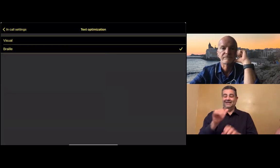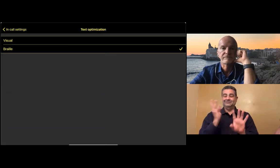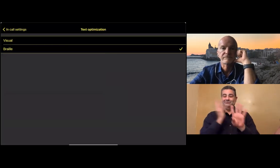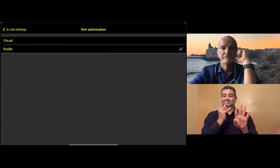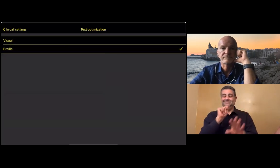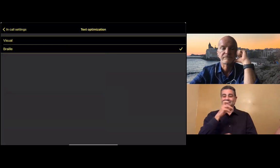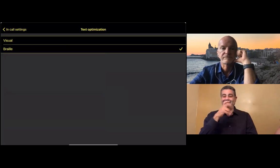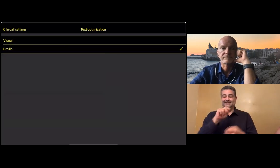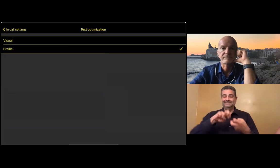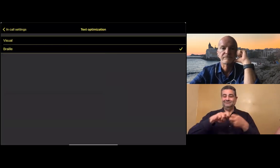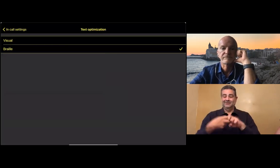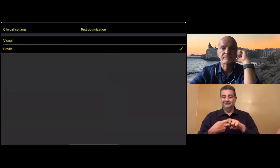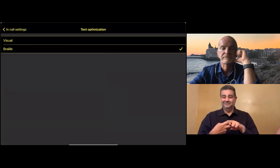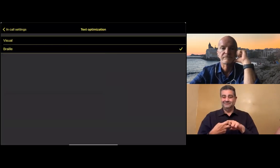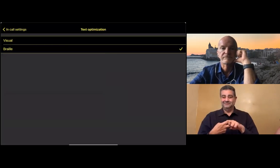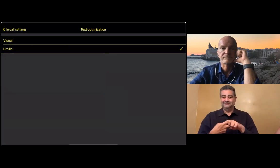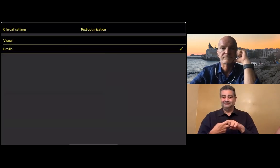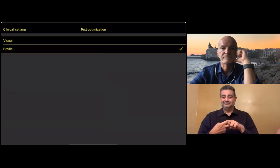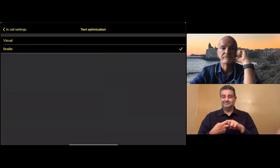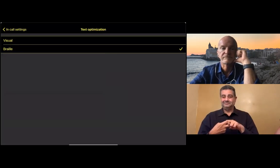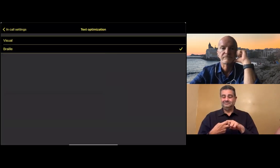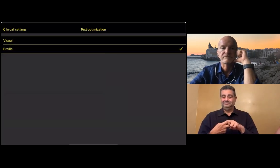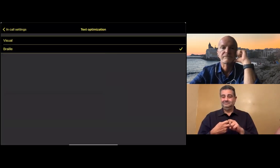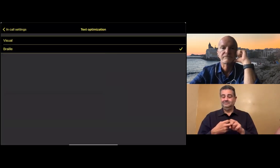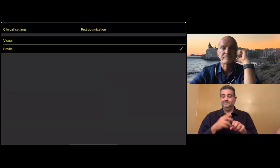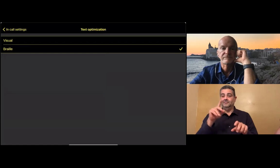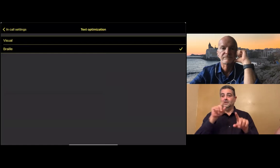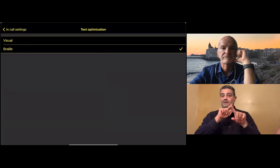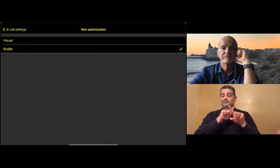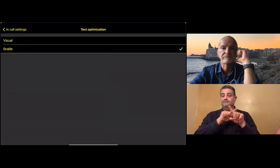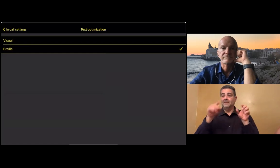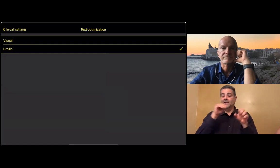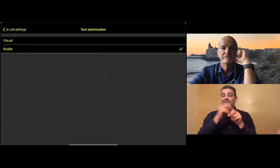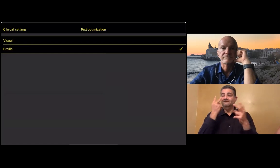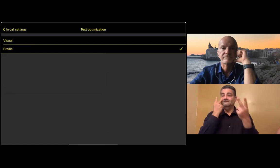So that's how we overcame the streaming text issue with iOS.